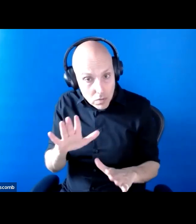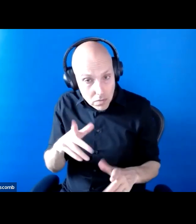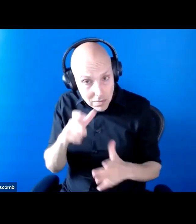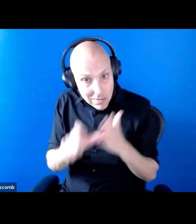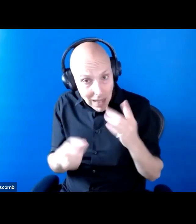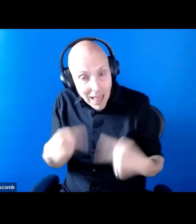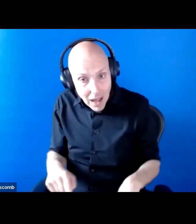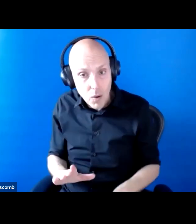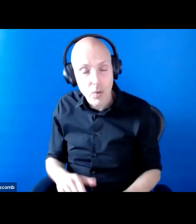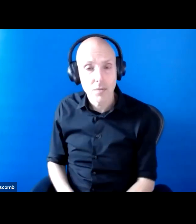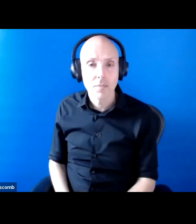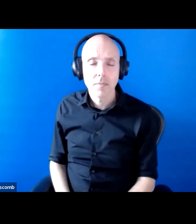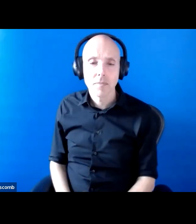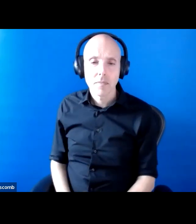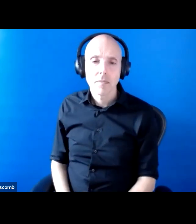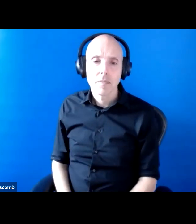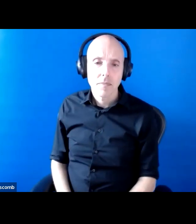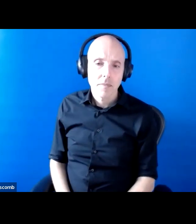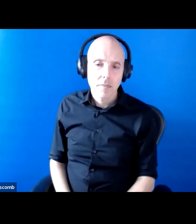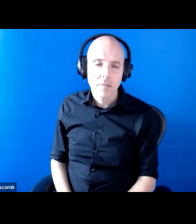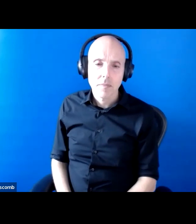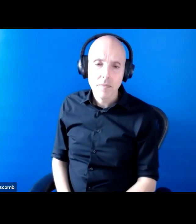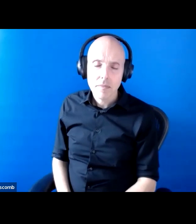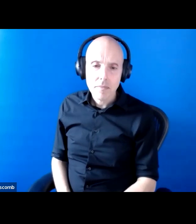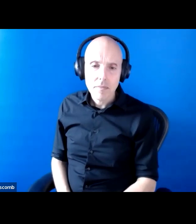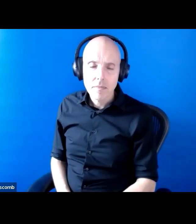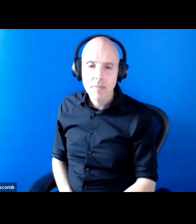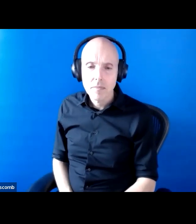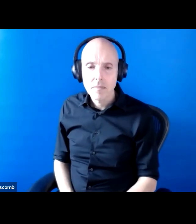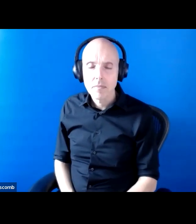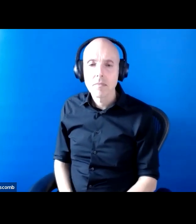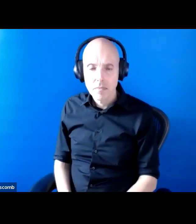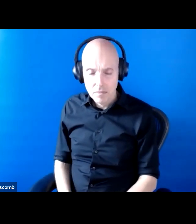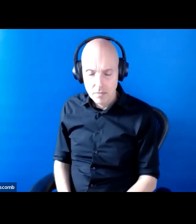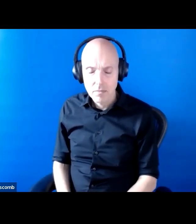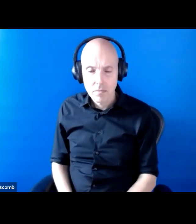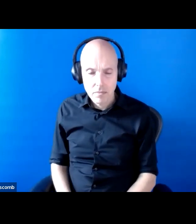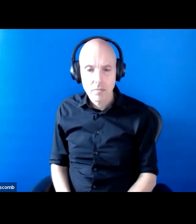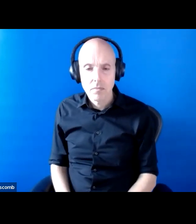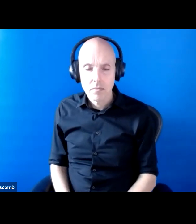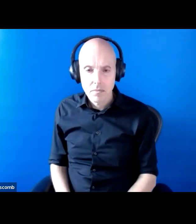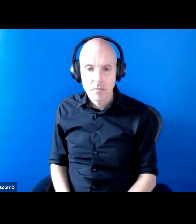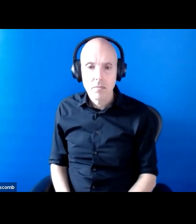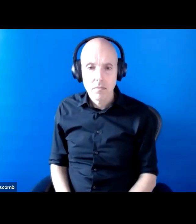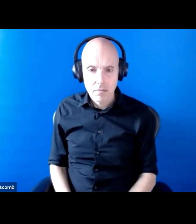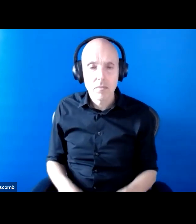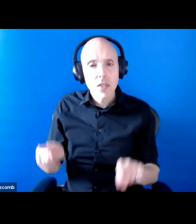The other thing we saw was the sprouting up of alfresco dining on our